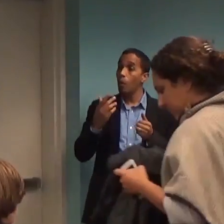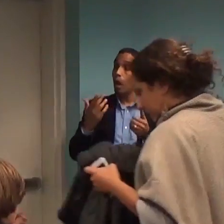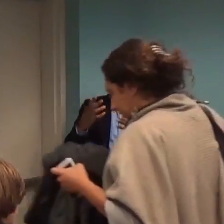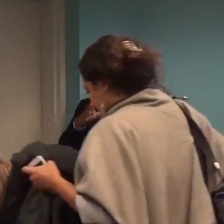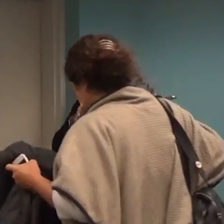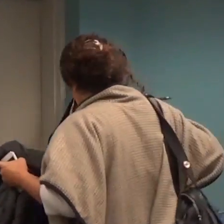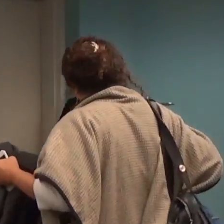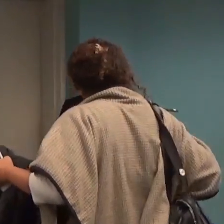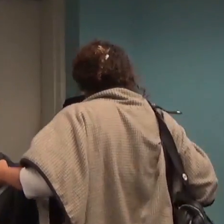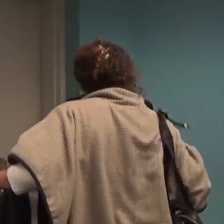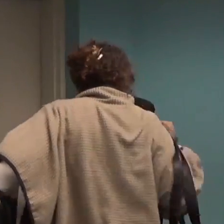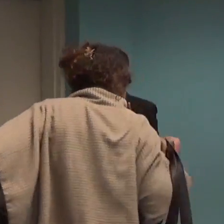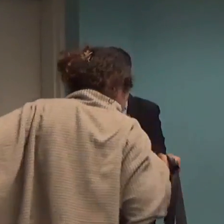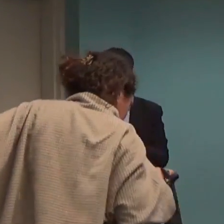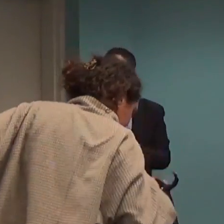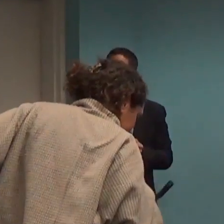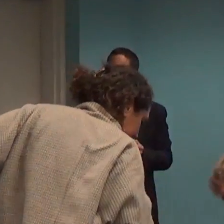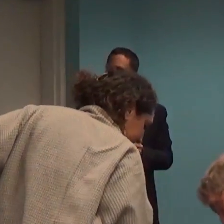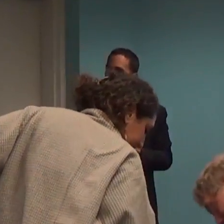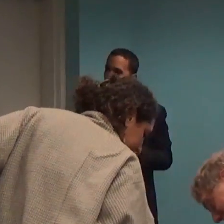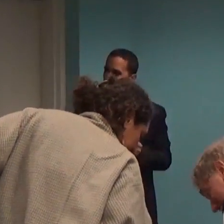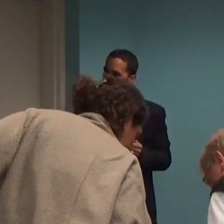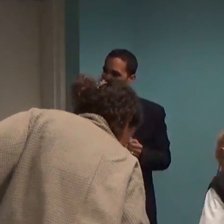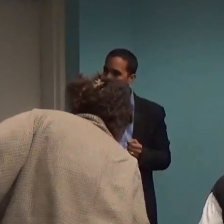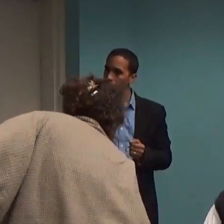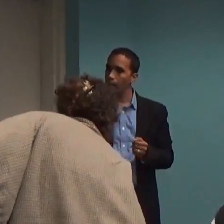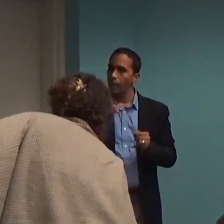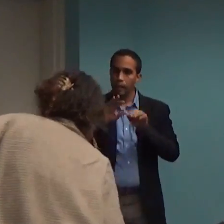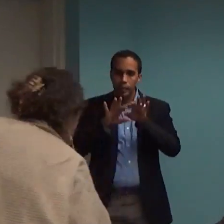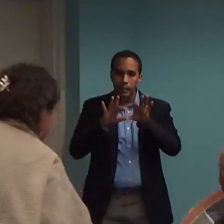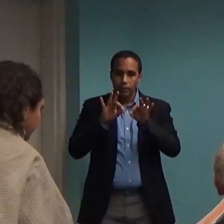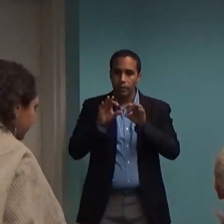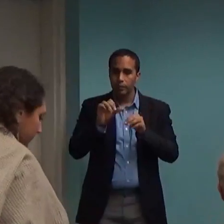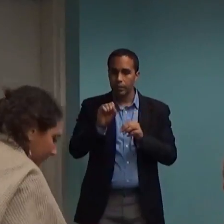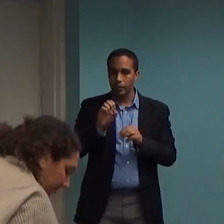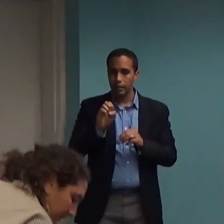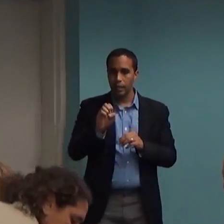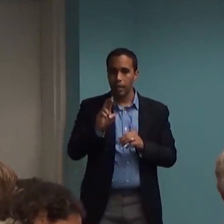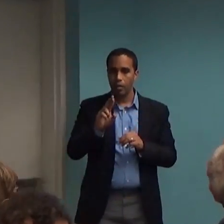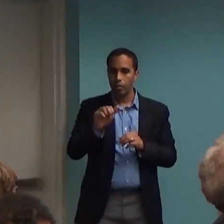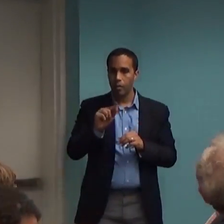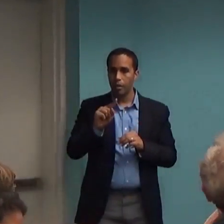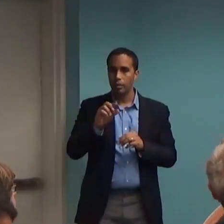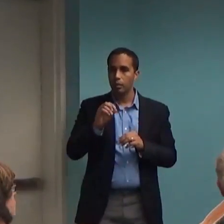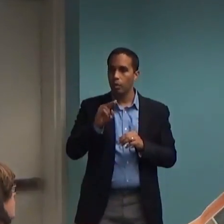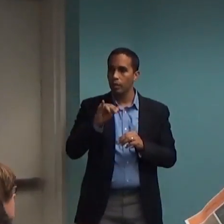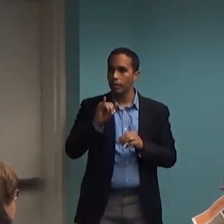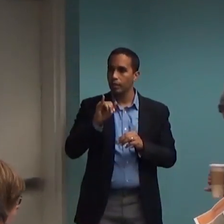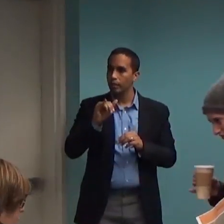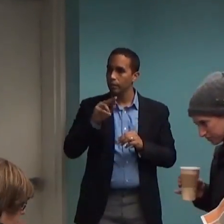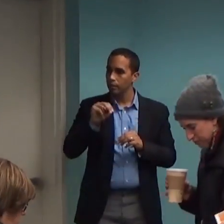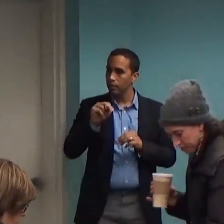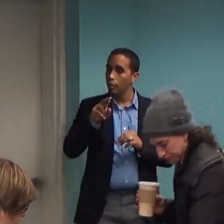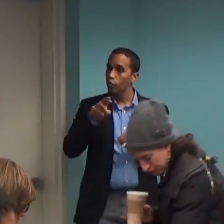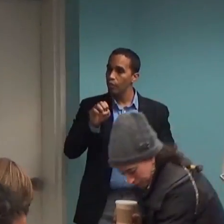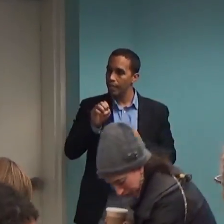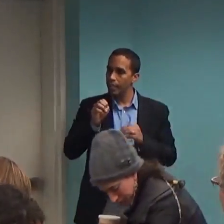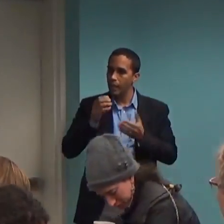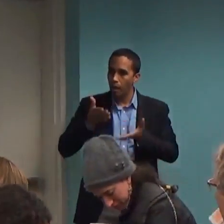SSRIs, the selective serotonin reuptake inhibitors, they carry what's called a black box warning, which means